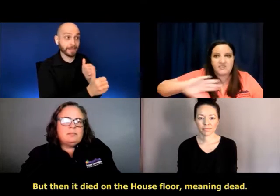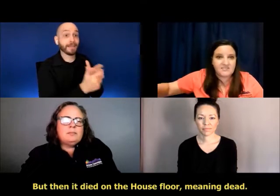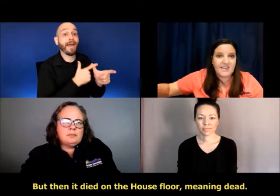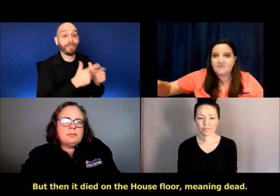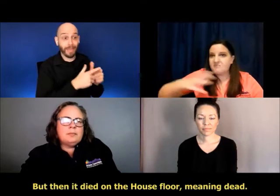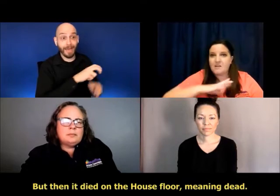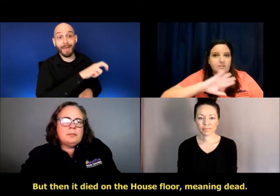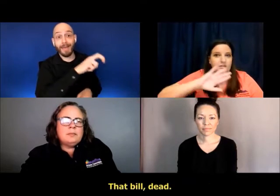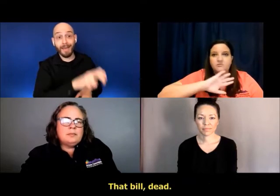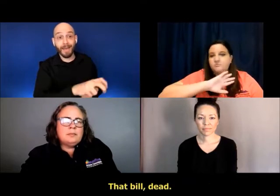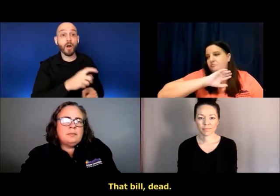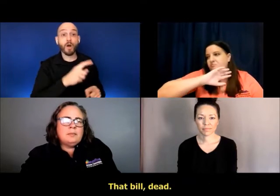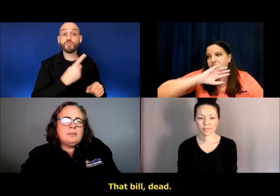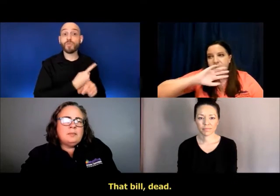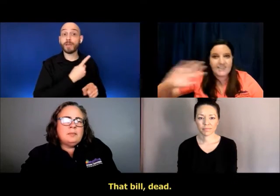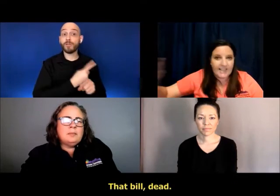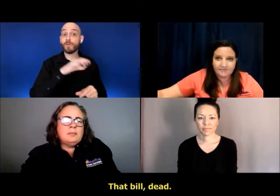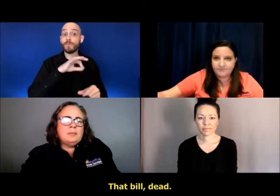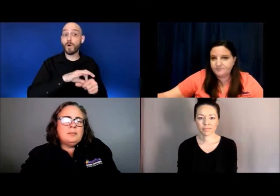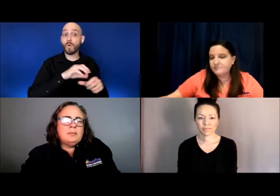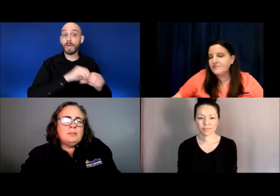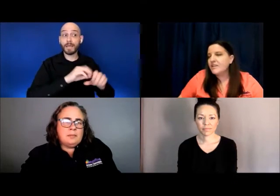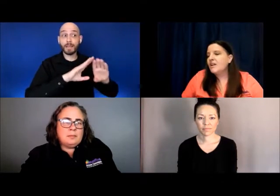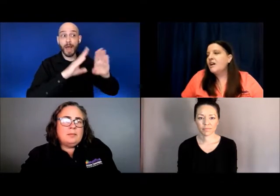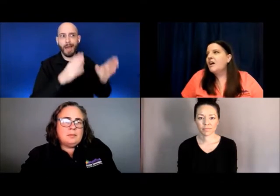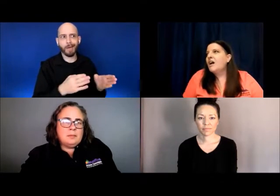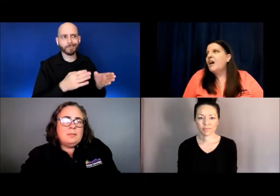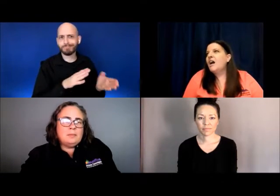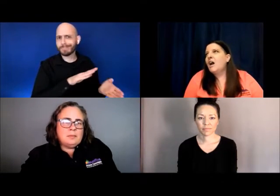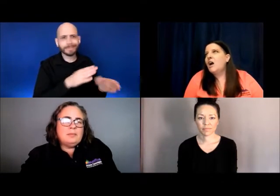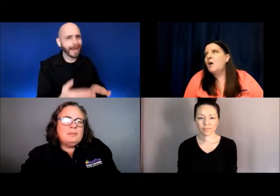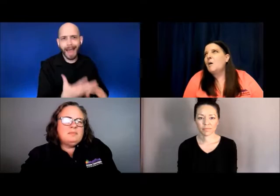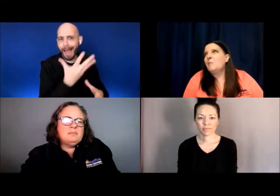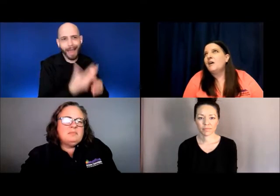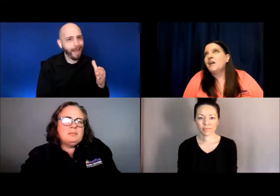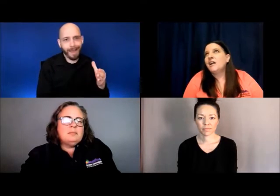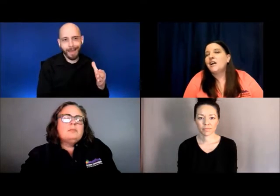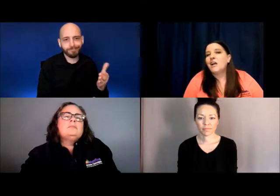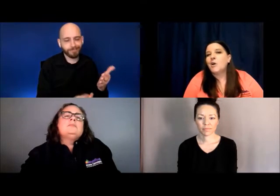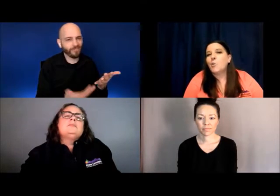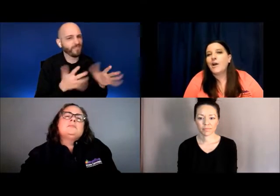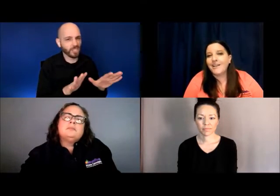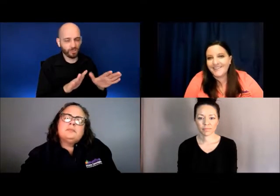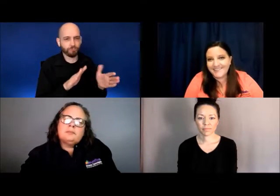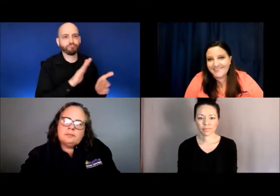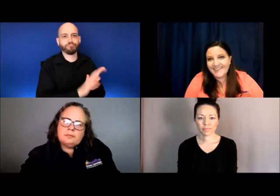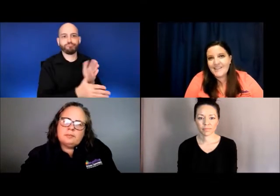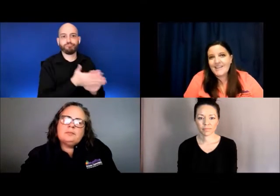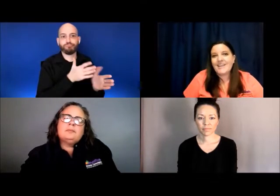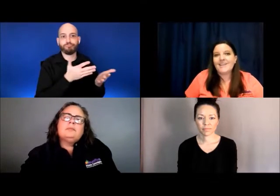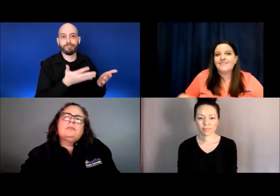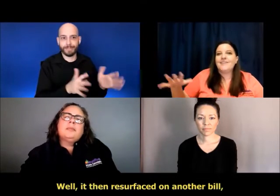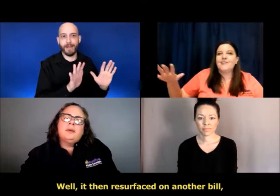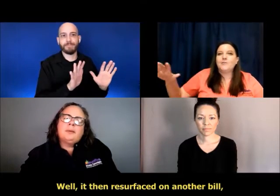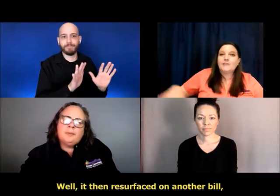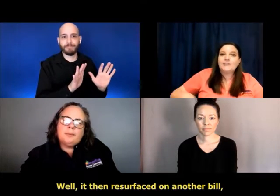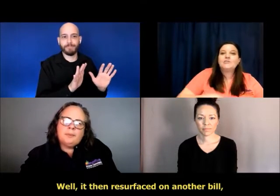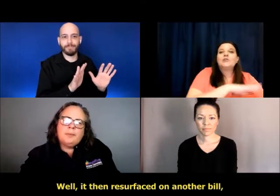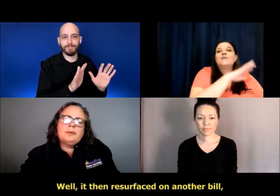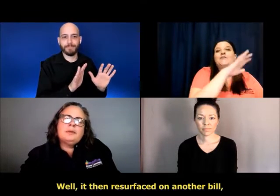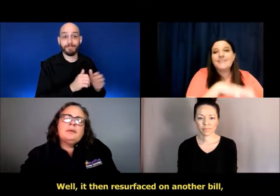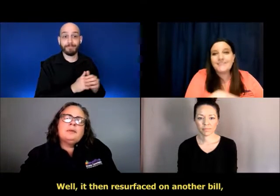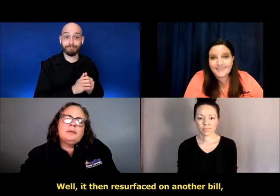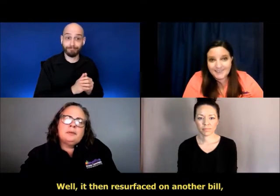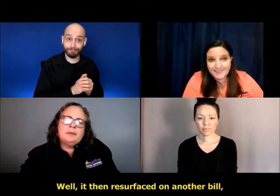meaning dead. That bill, dead. That, well, it then